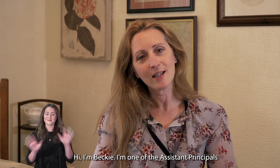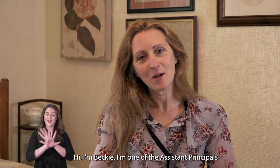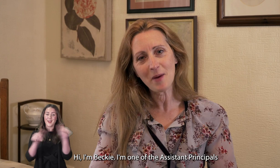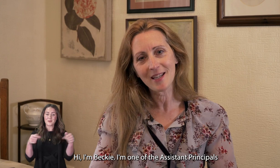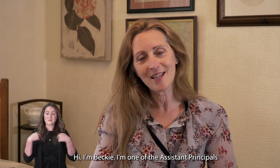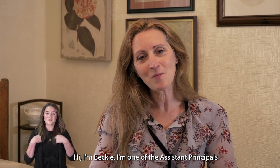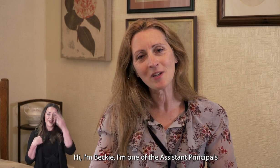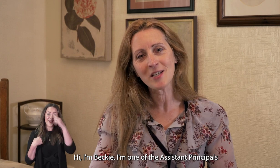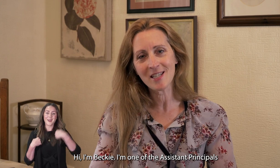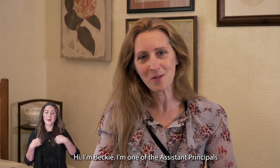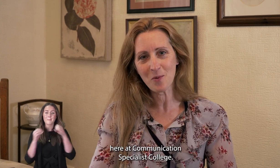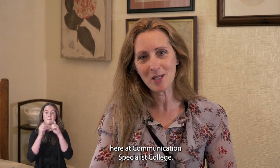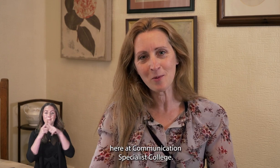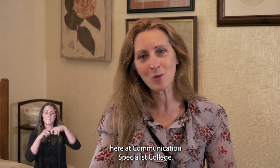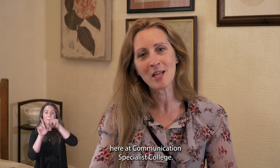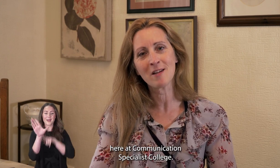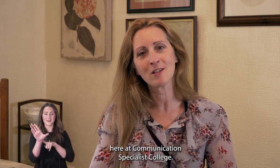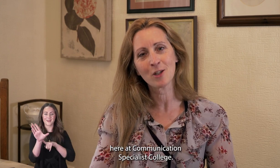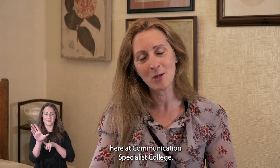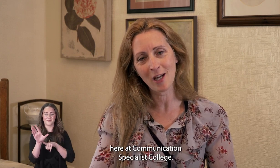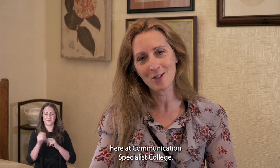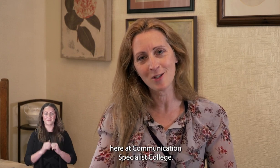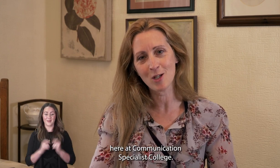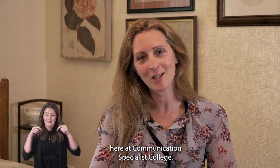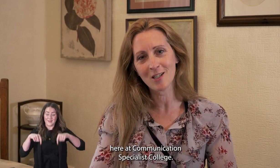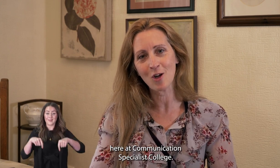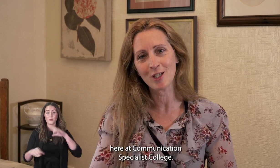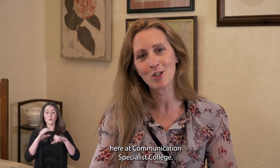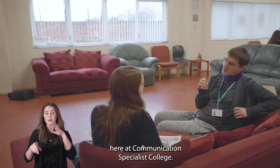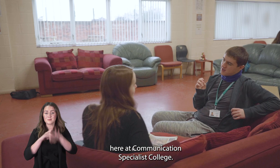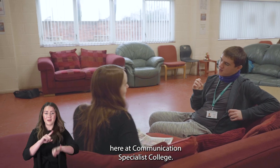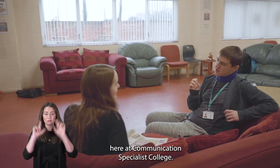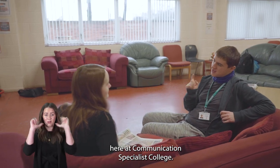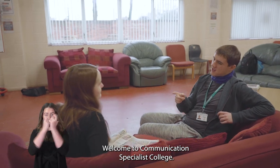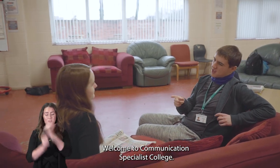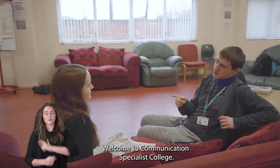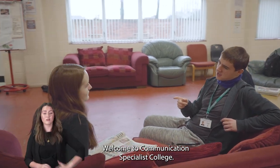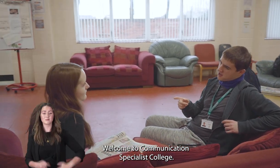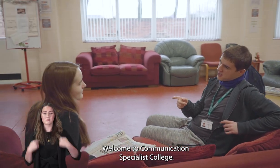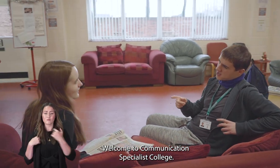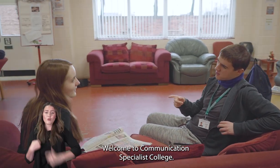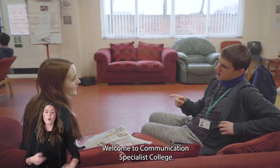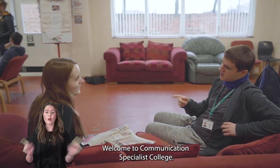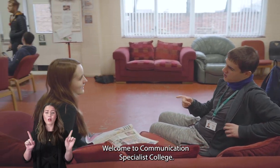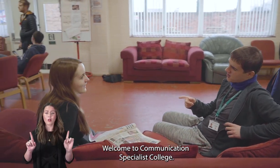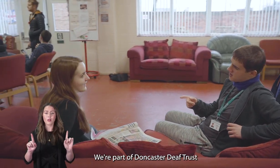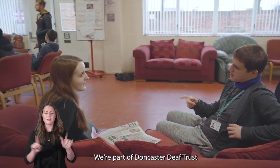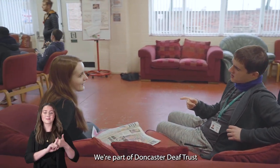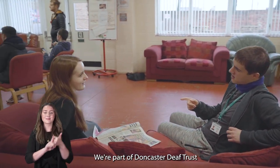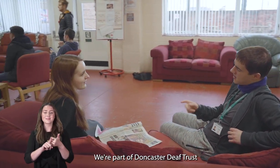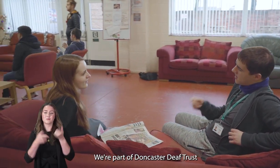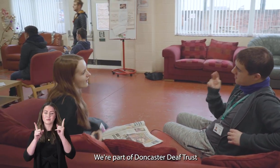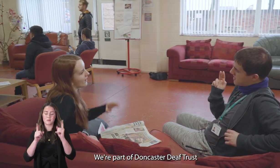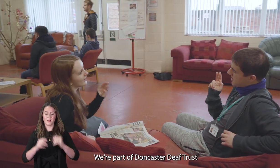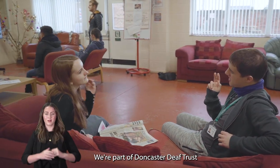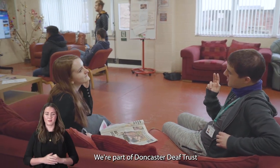Hi I'm Becky, I'm one of the assistant principals here at Communication Specialist College. Welcome to Communication Specialist College, we're